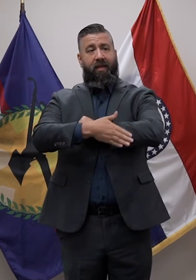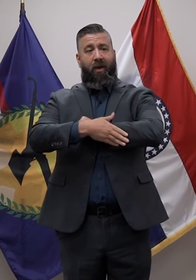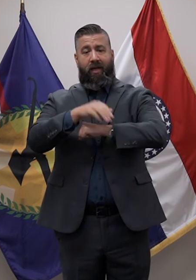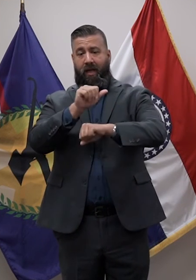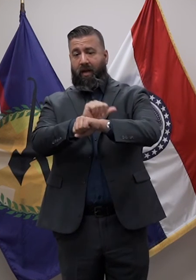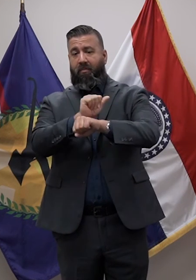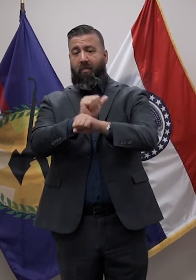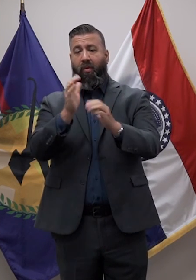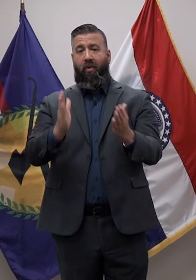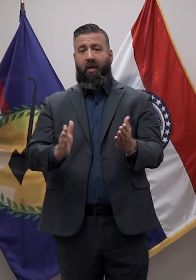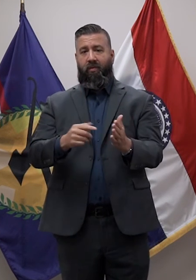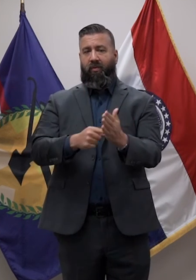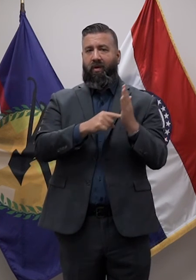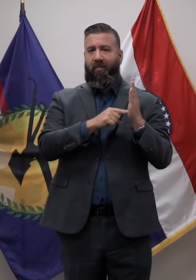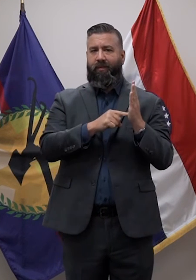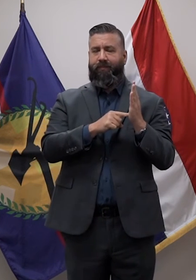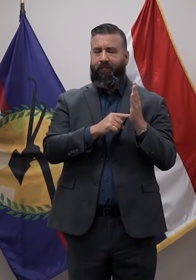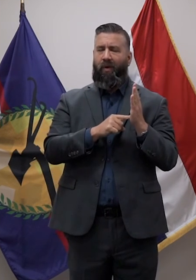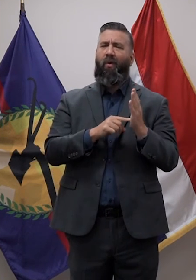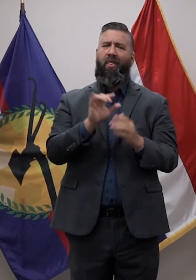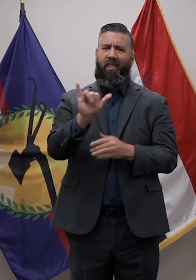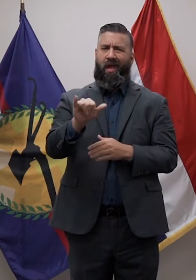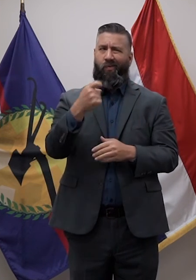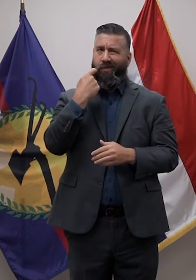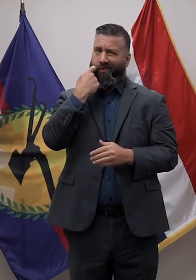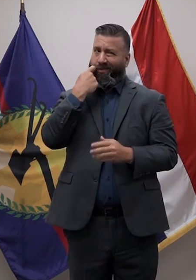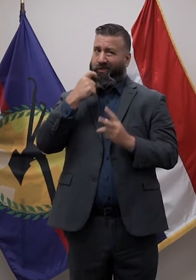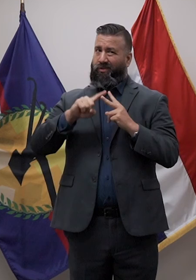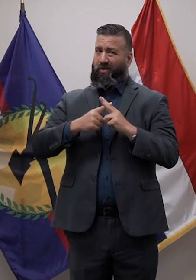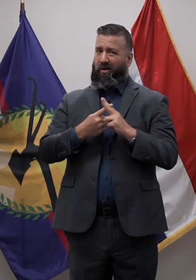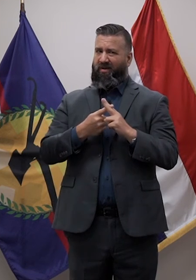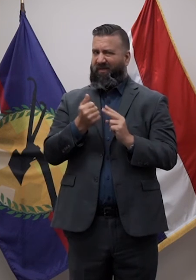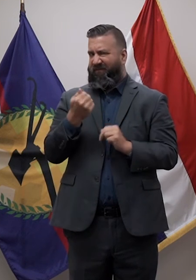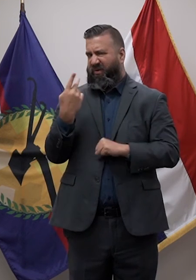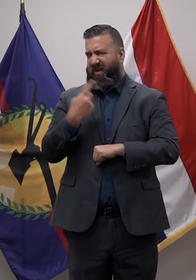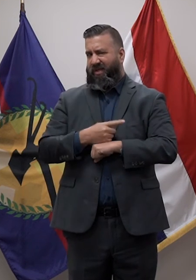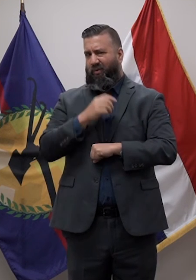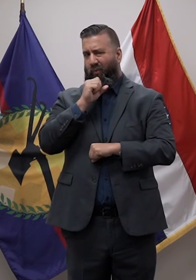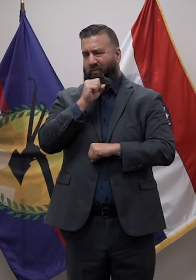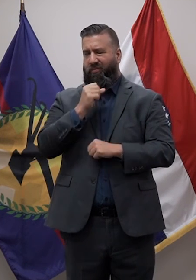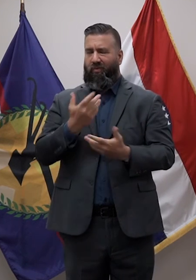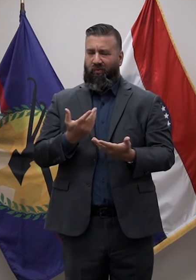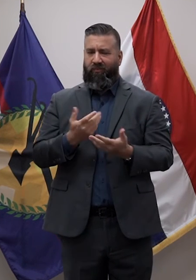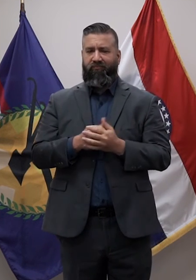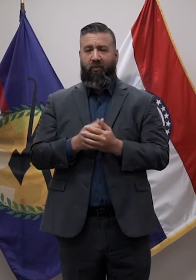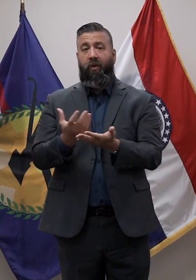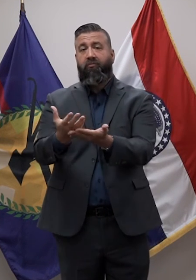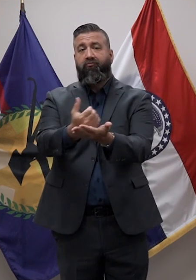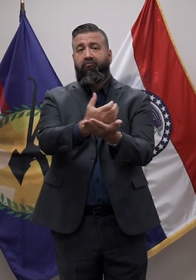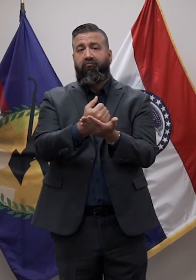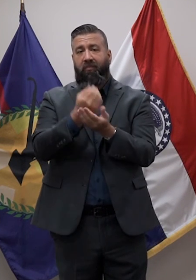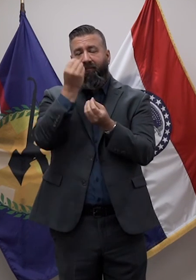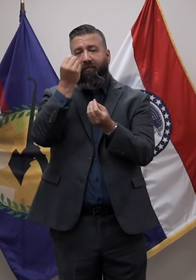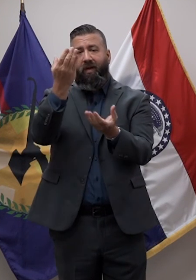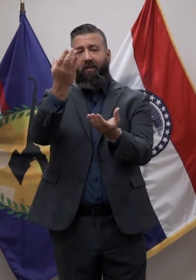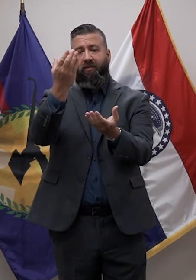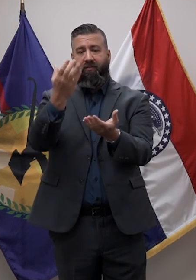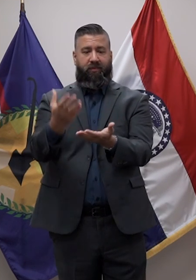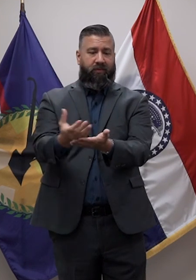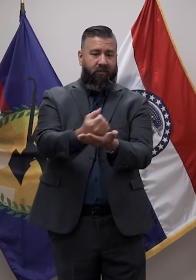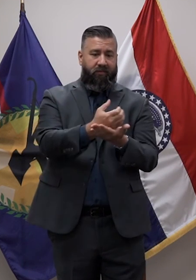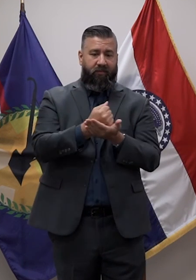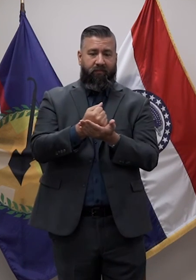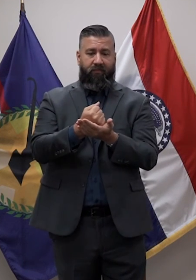is going? Oh, we're just getting started with that. It's a couple of days old. So we're collecting information, collecting